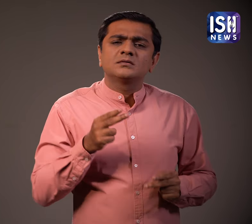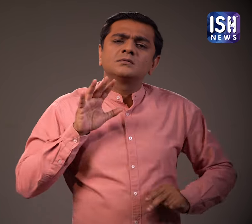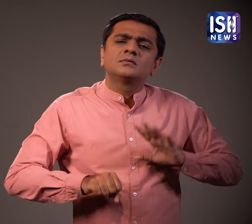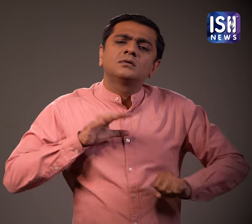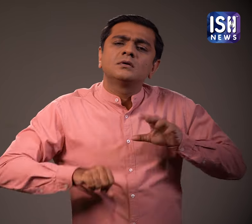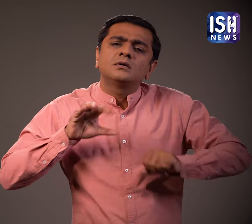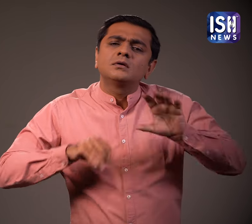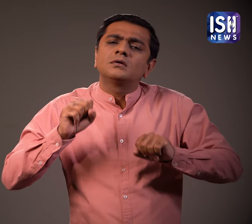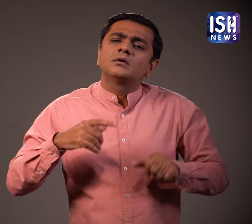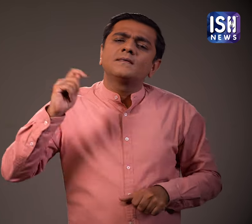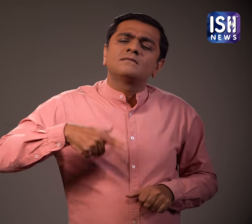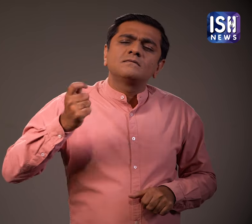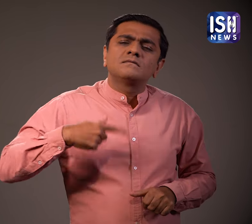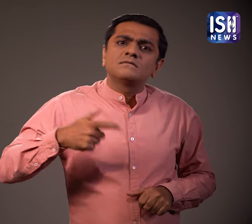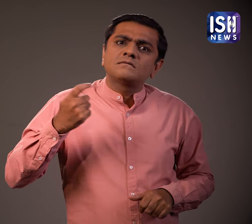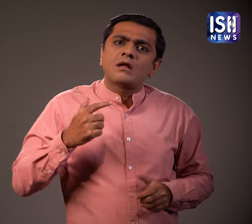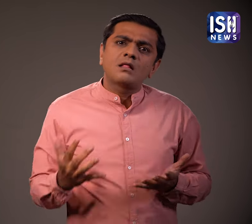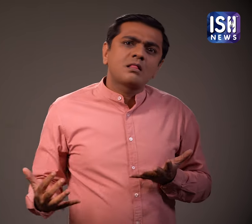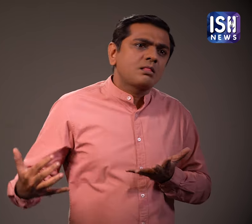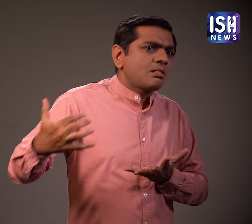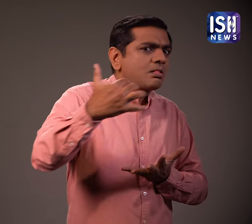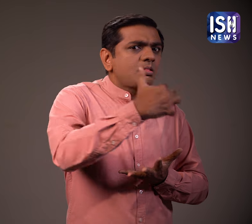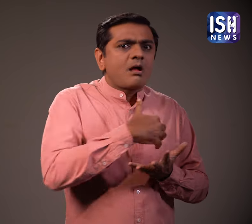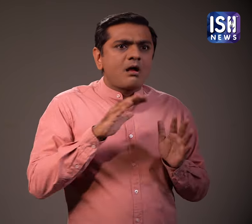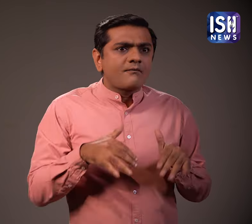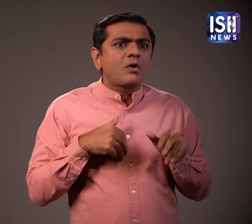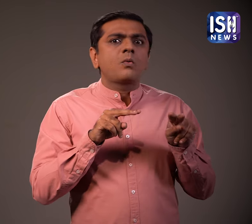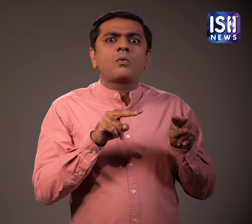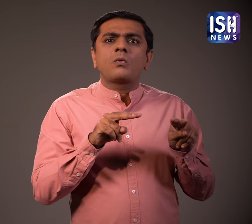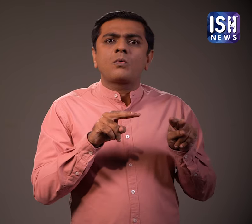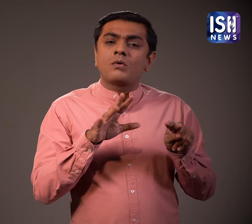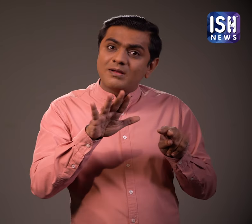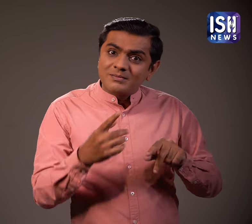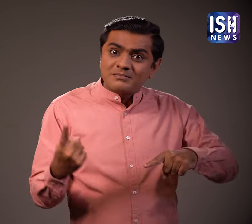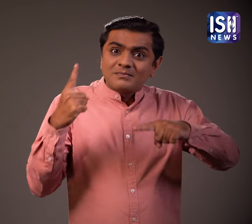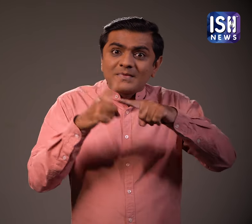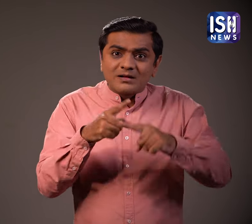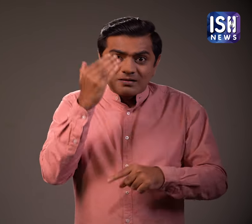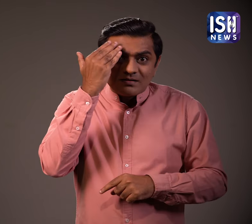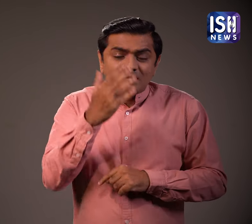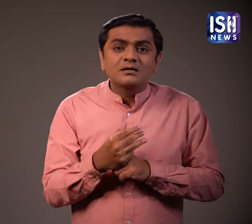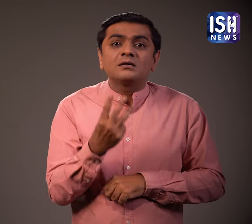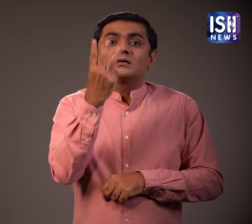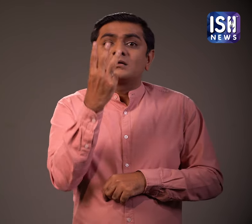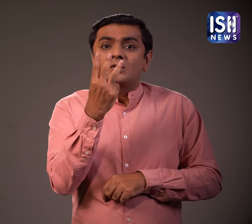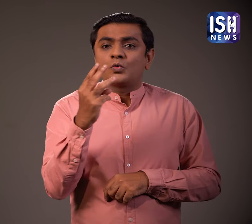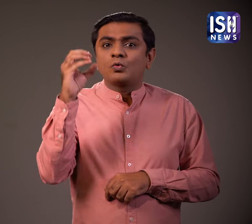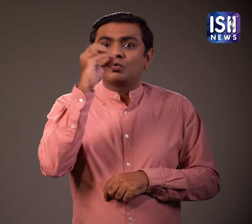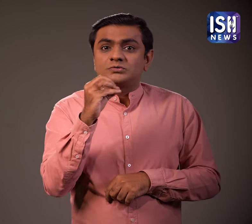Again, the lot of ticketless travellers were caught and fined. At Andheri station, which many commuters used